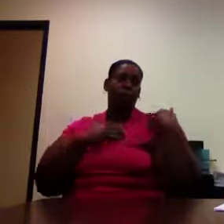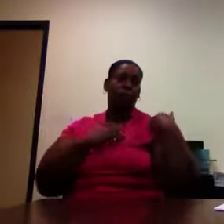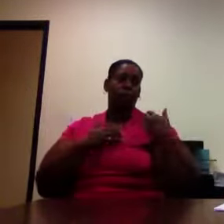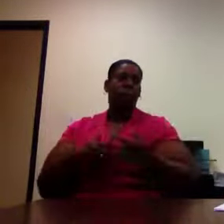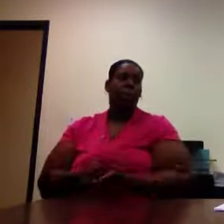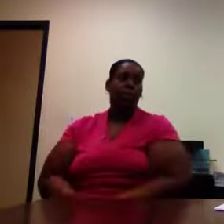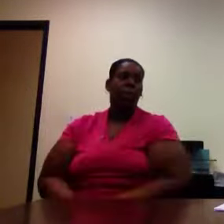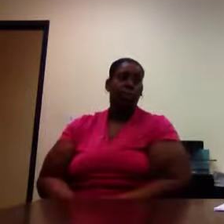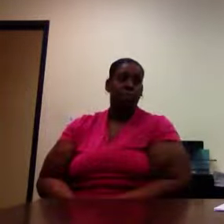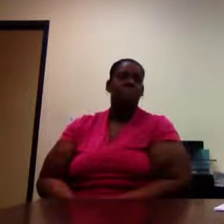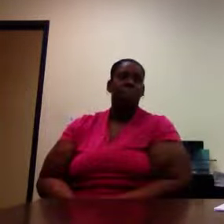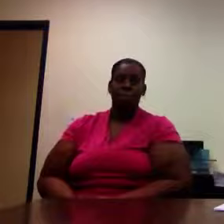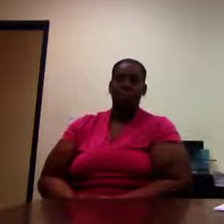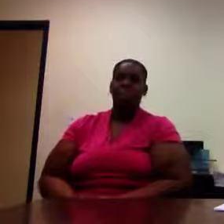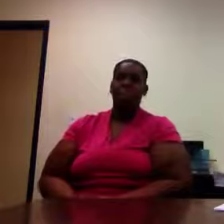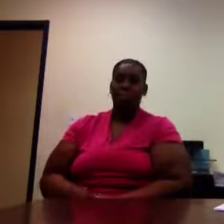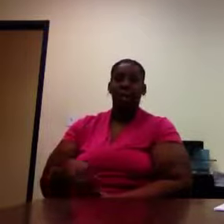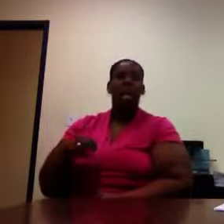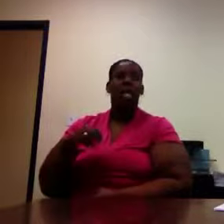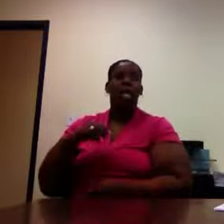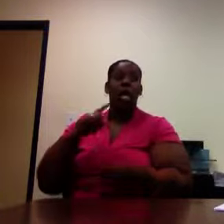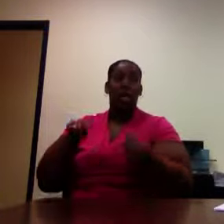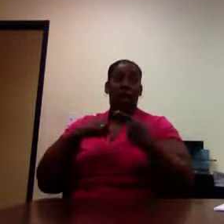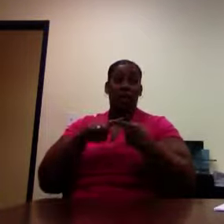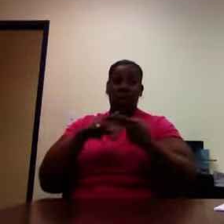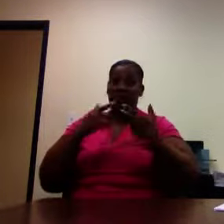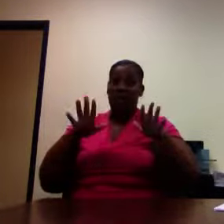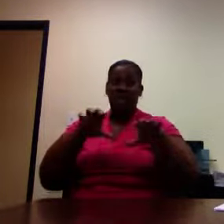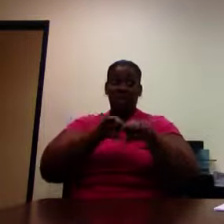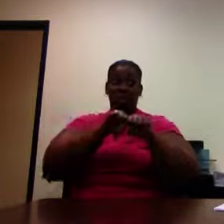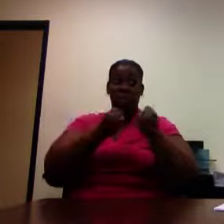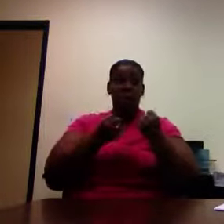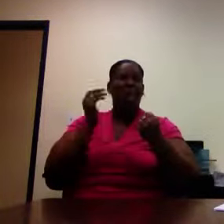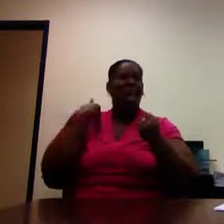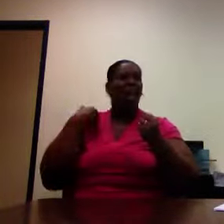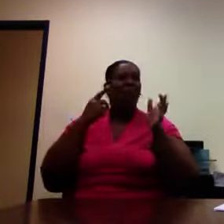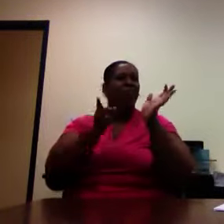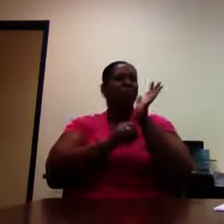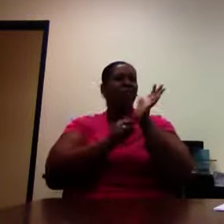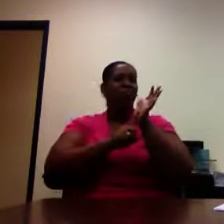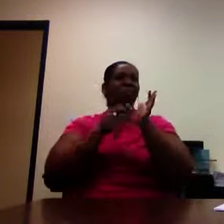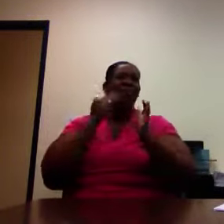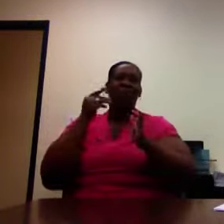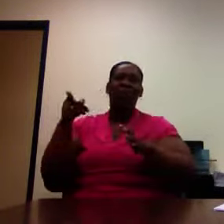All right. Clients are expected to be back at their workstations at the sound of the buzzer indicating that break is over.